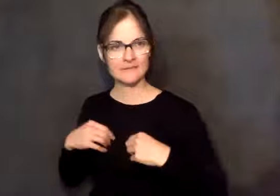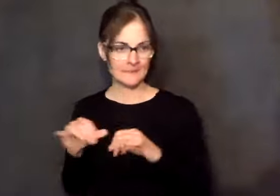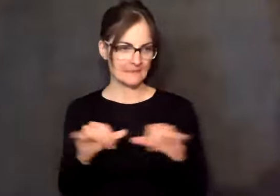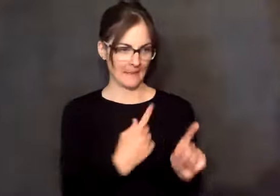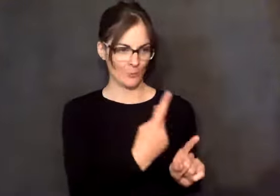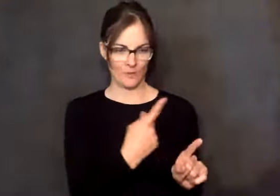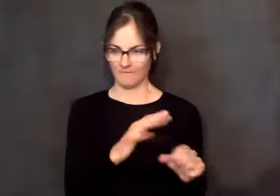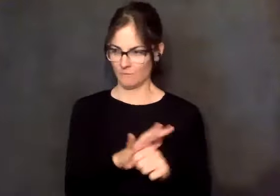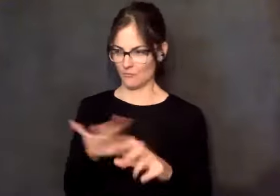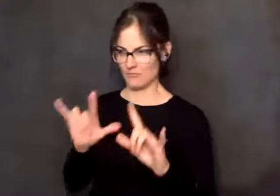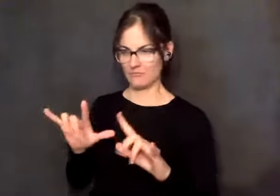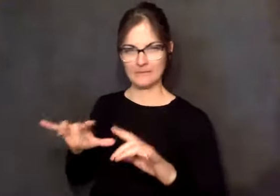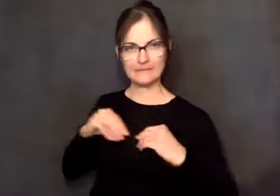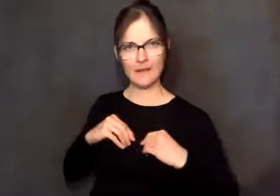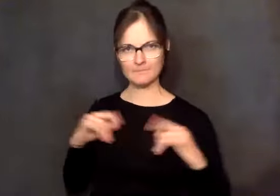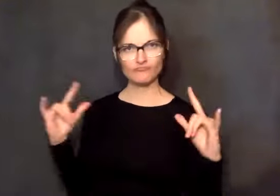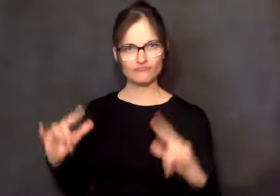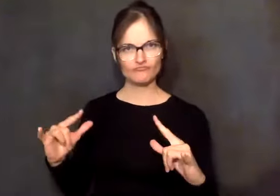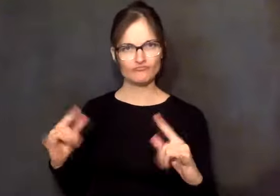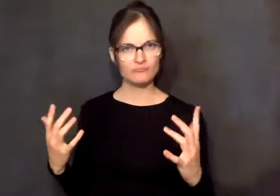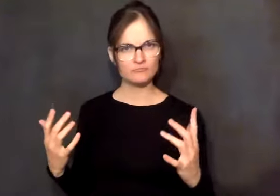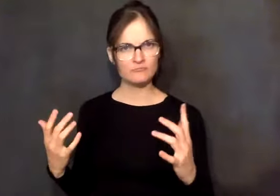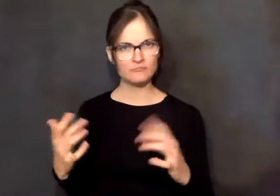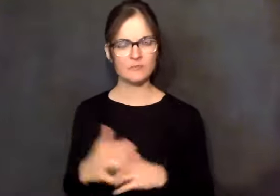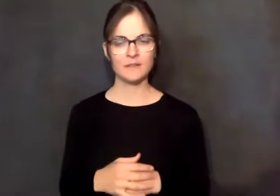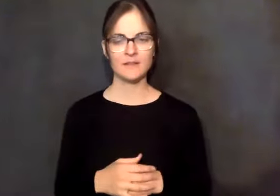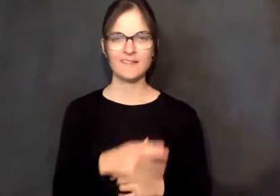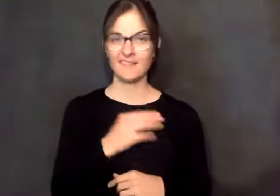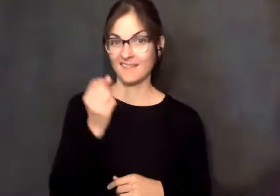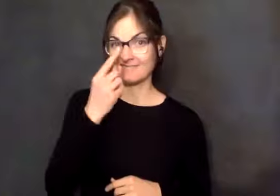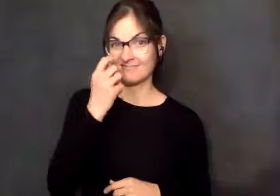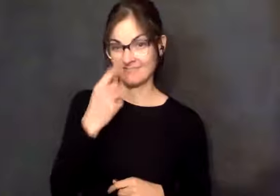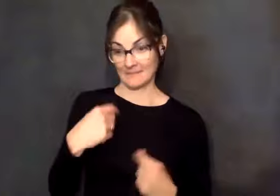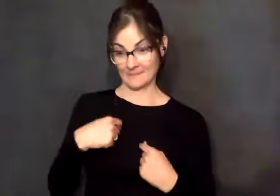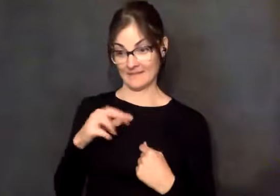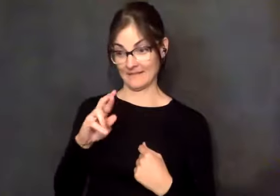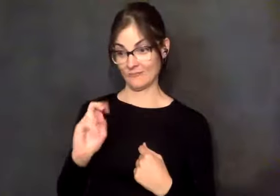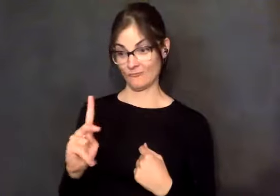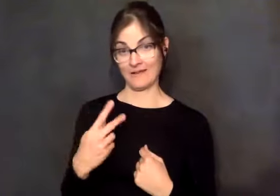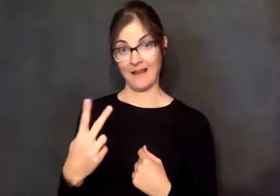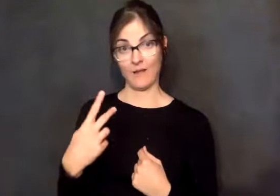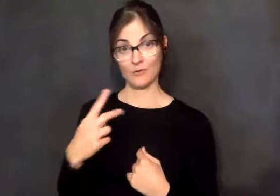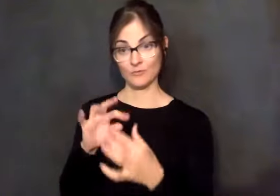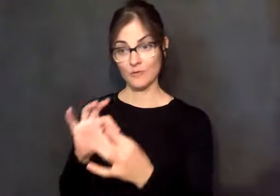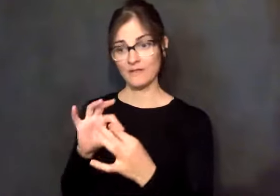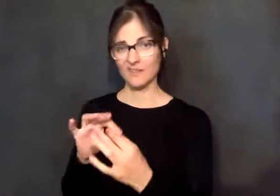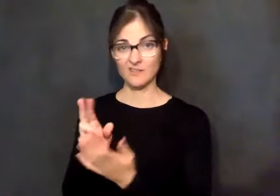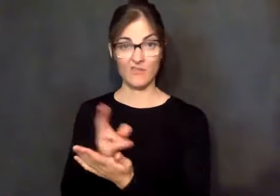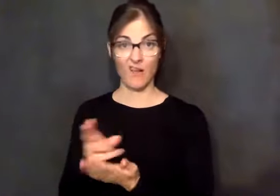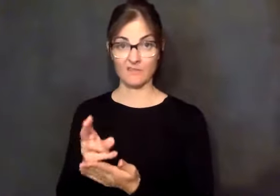that's what happened in our relationship is that we, nonetheless, like he says, when I need to tell him something,